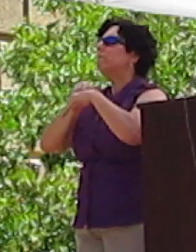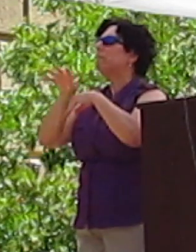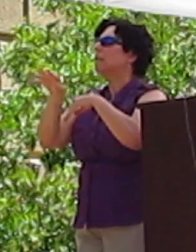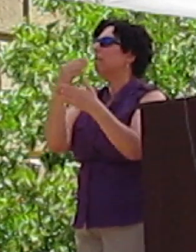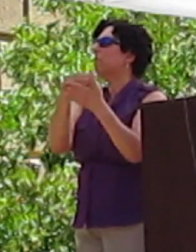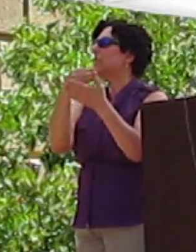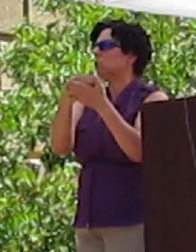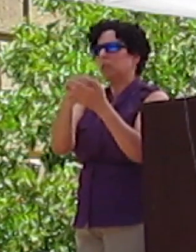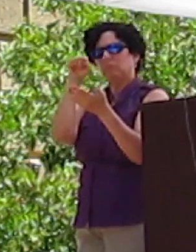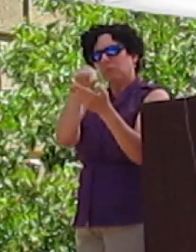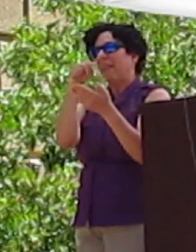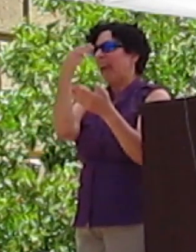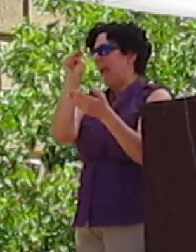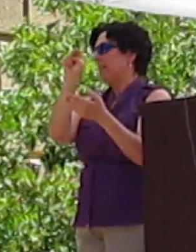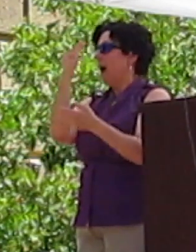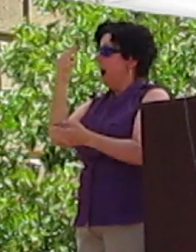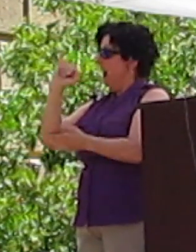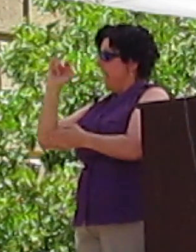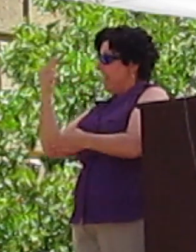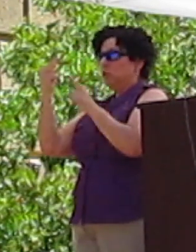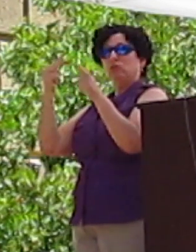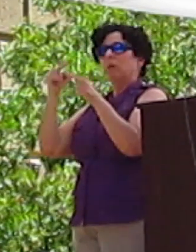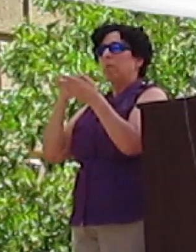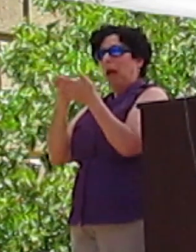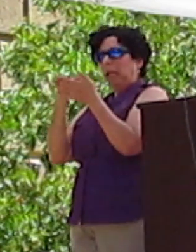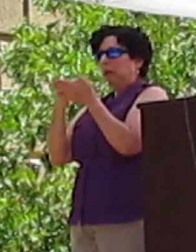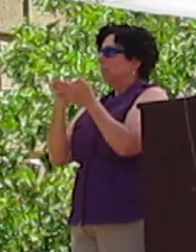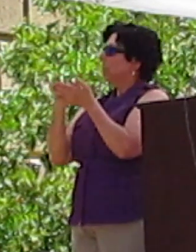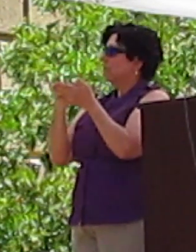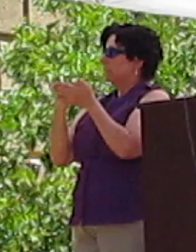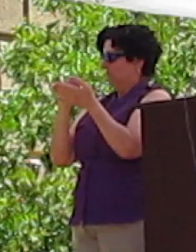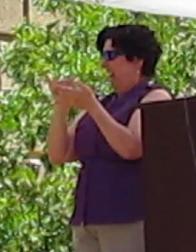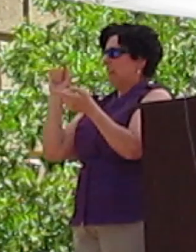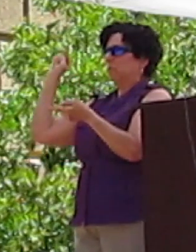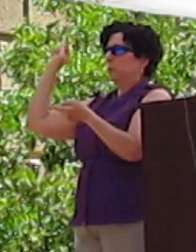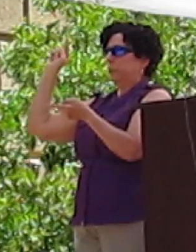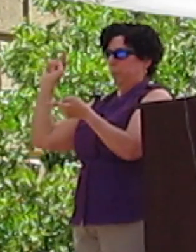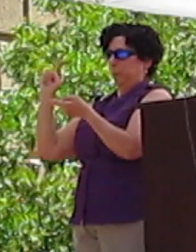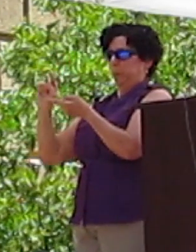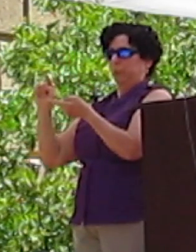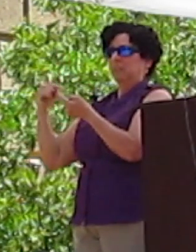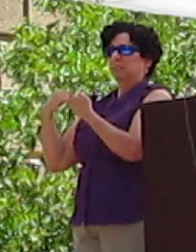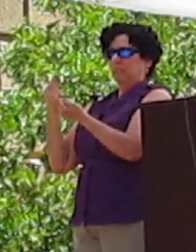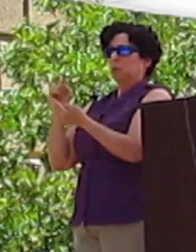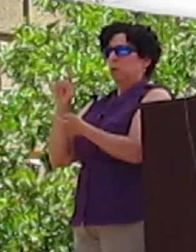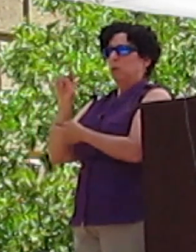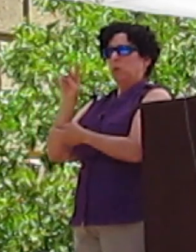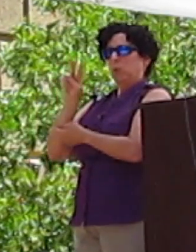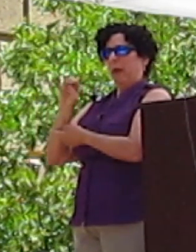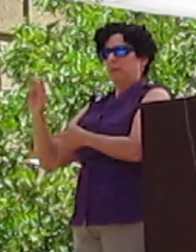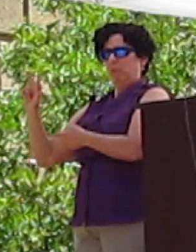of the budget at the NIH? This budget, admittedly, has been shrinking pretty steadily since 2003.